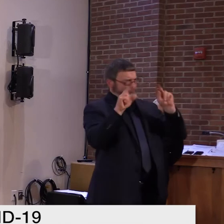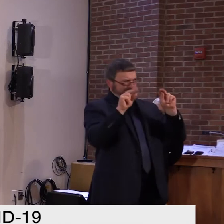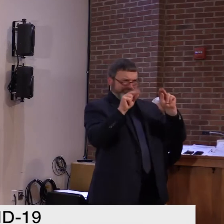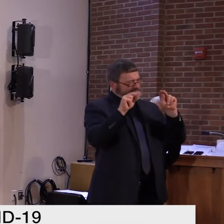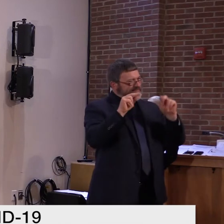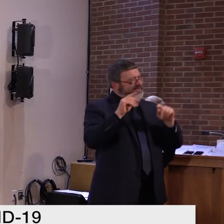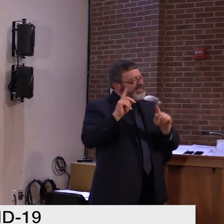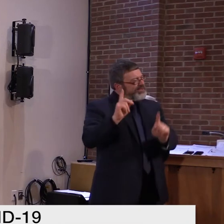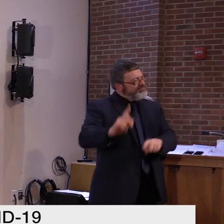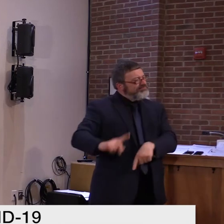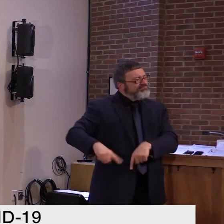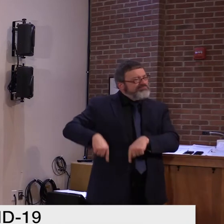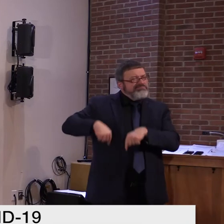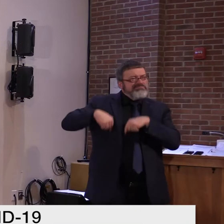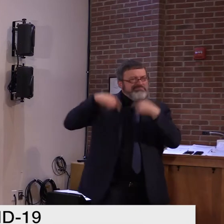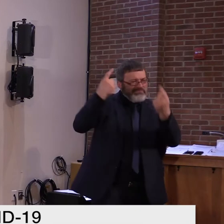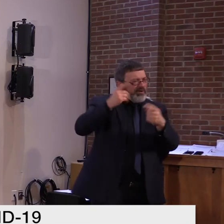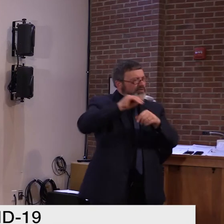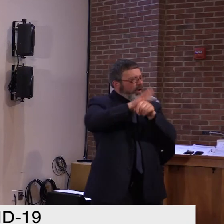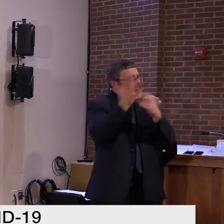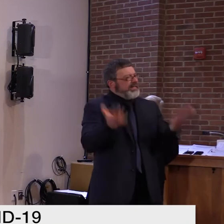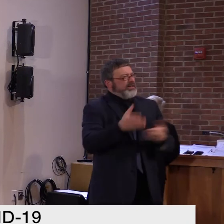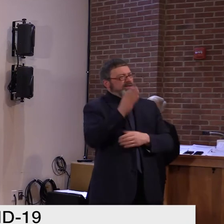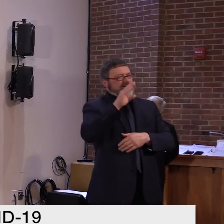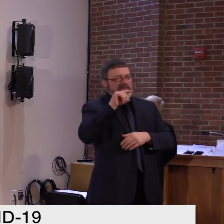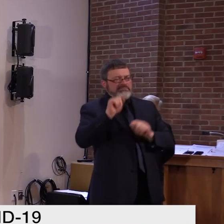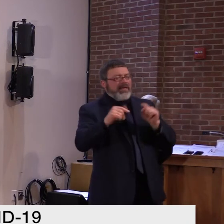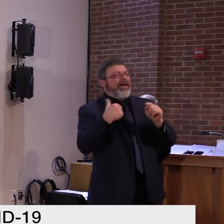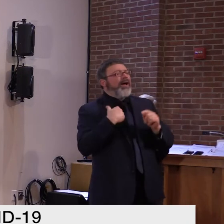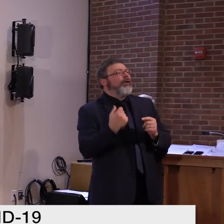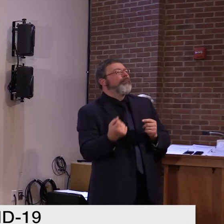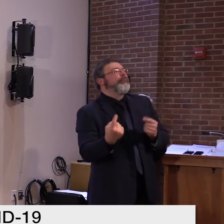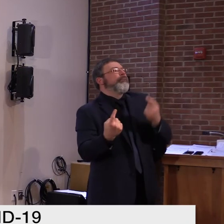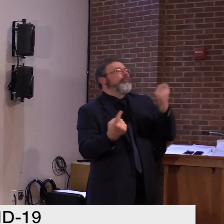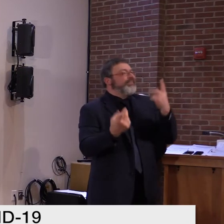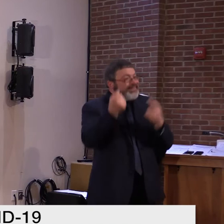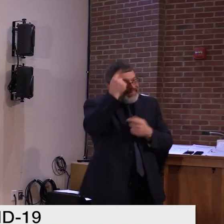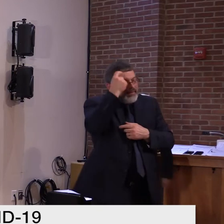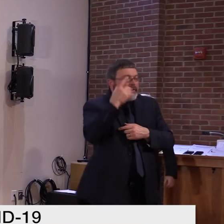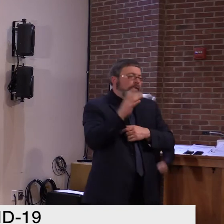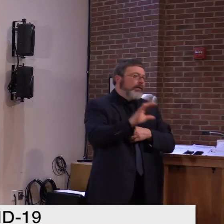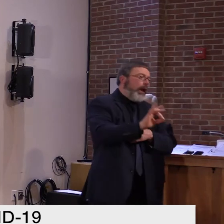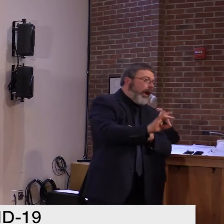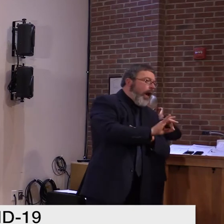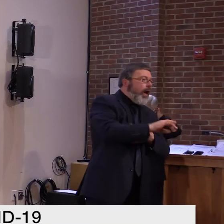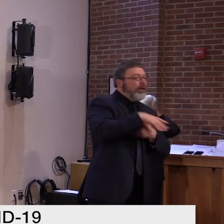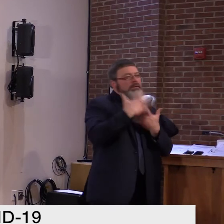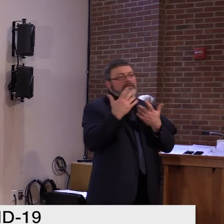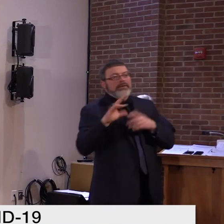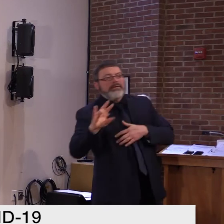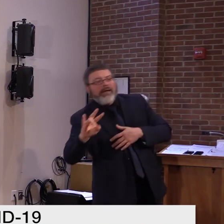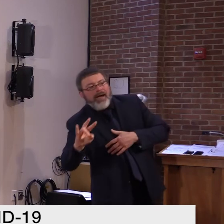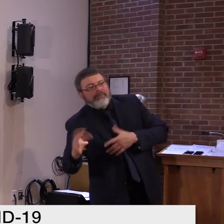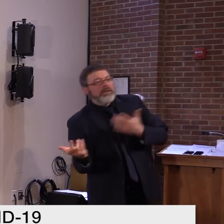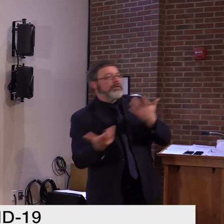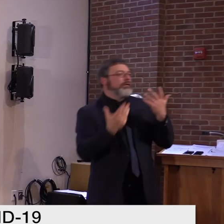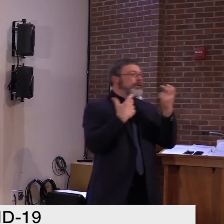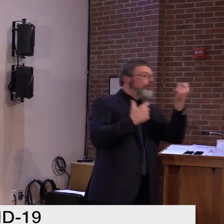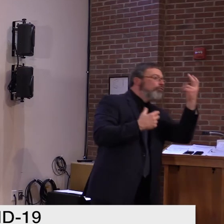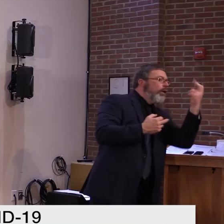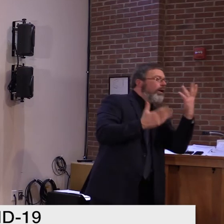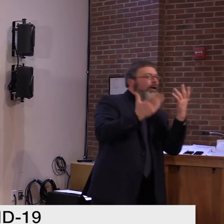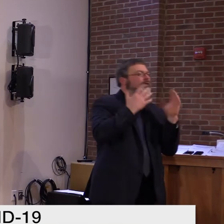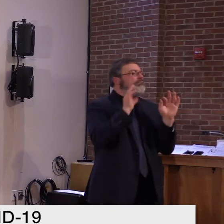It's waiting to do its thing. It's always been here. And now that the weather got colder, even